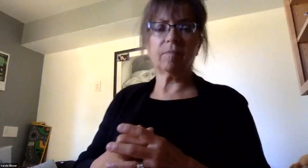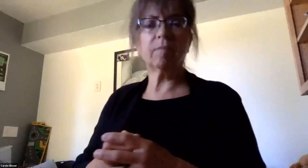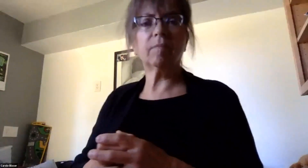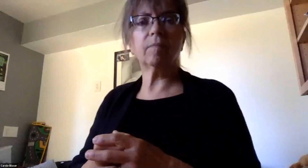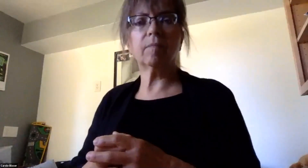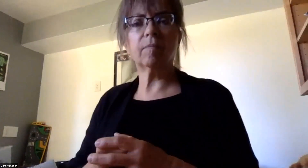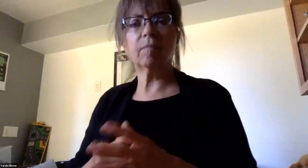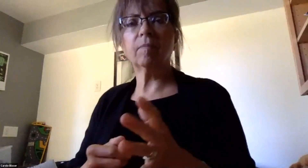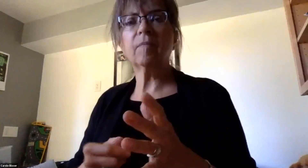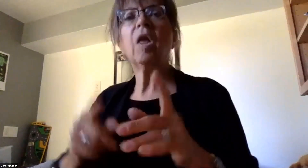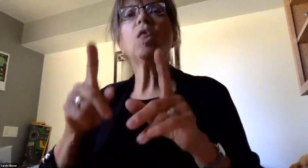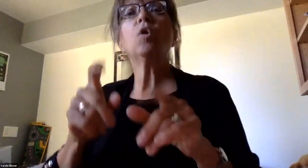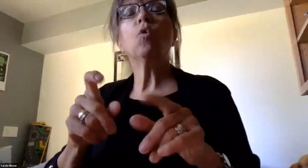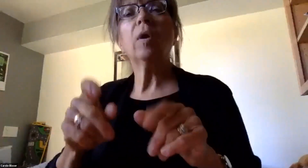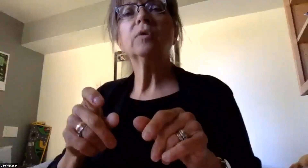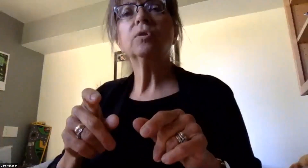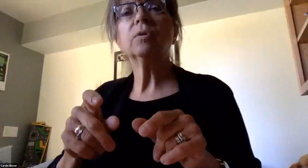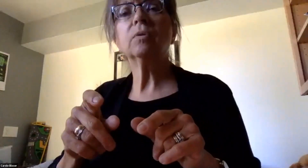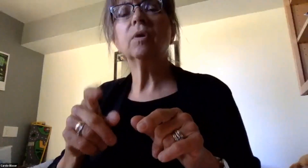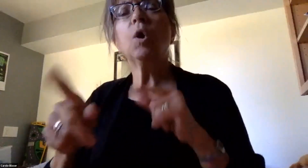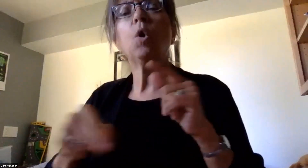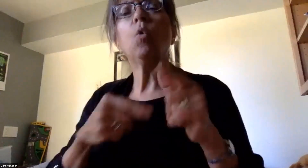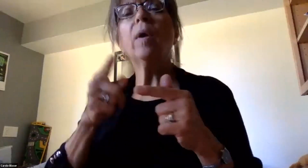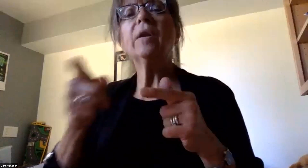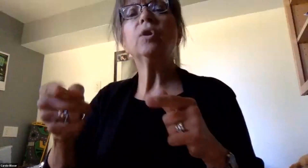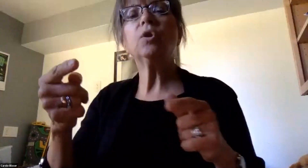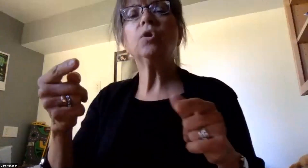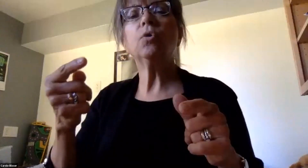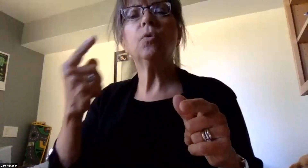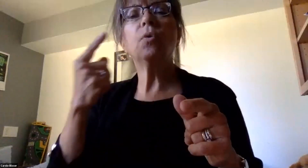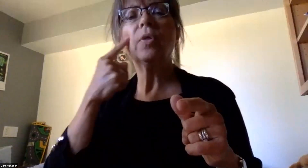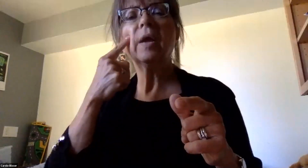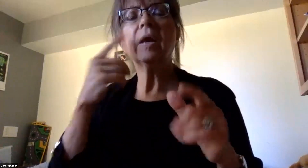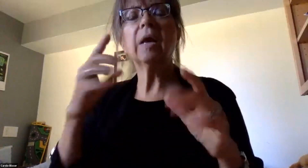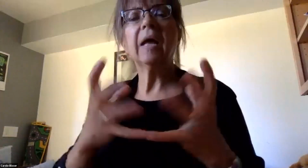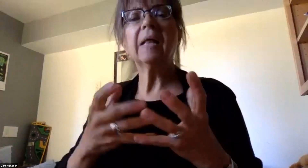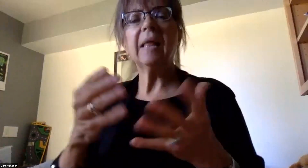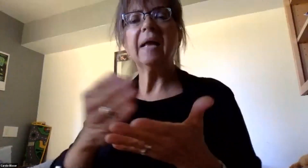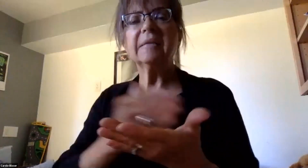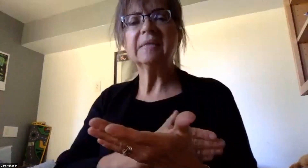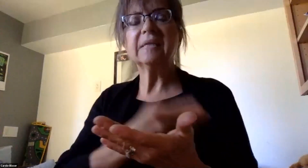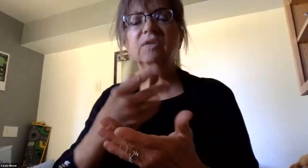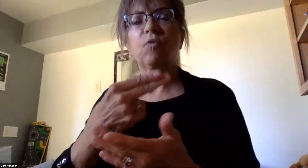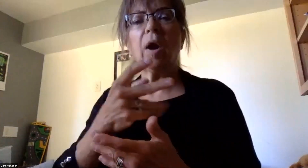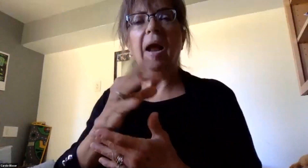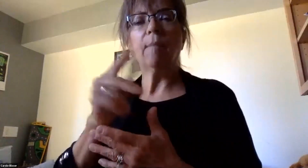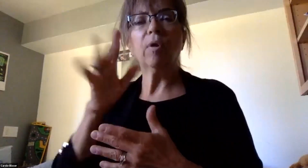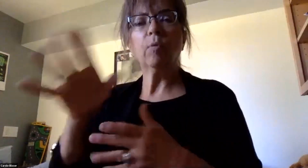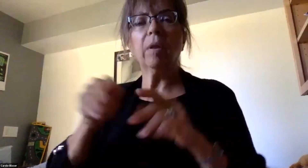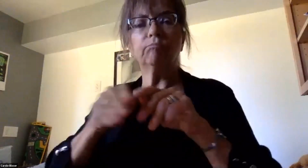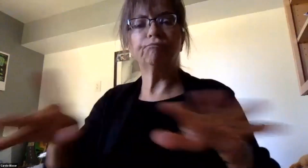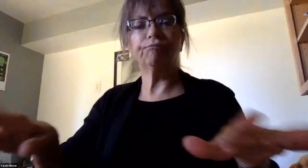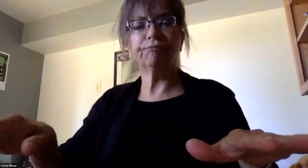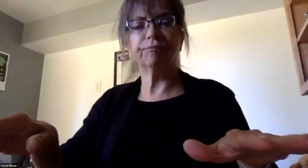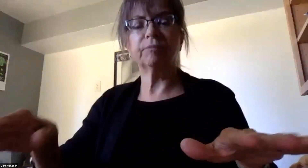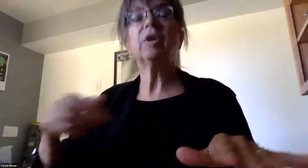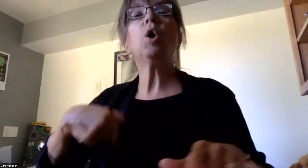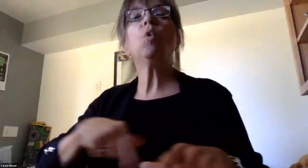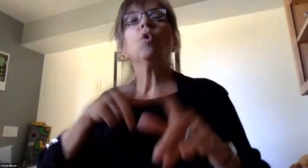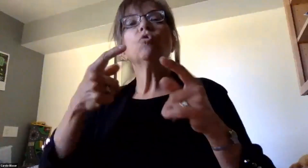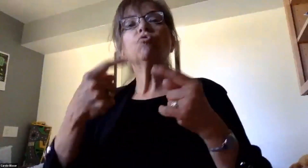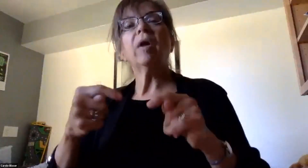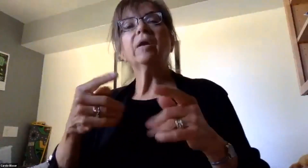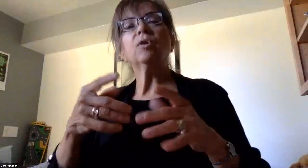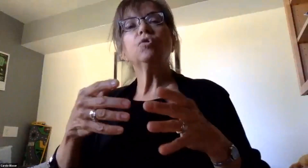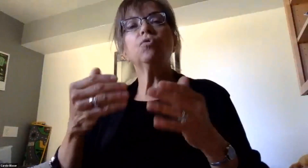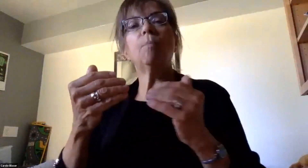So the question is, when do you anticipate class lists to be sent out for hybrid students? We're trying to minimize the